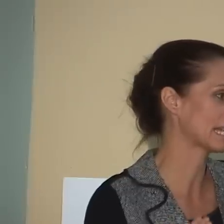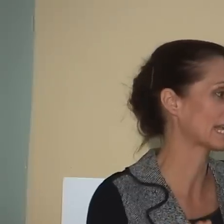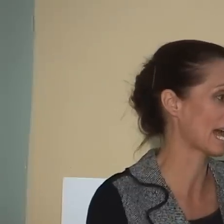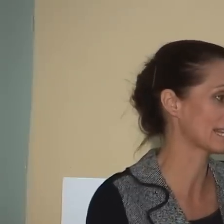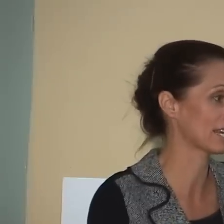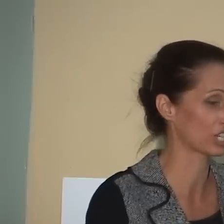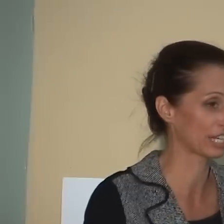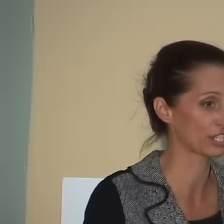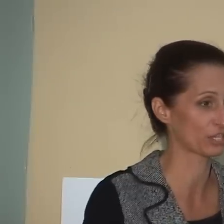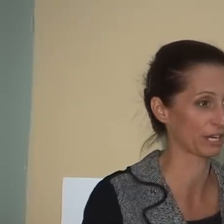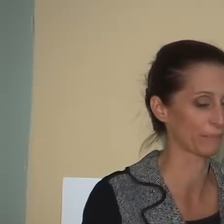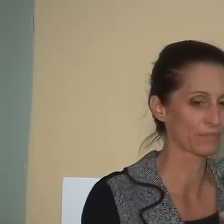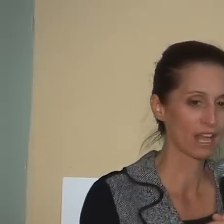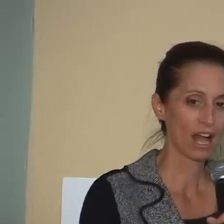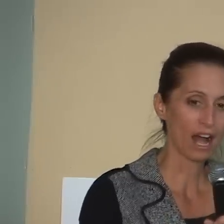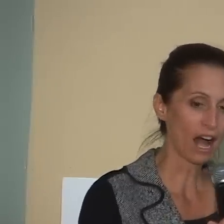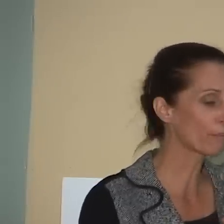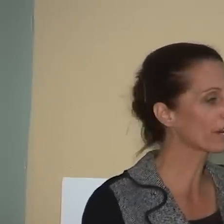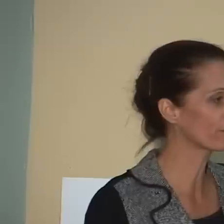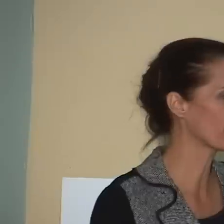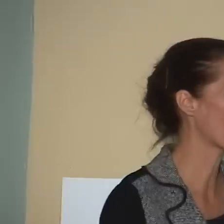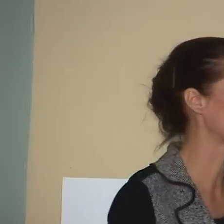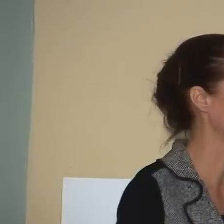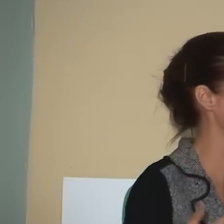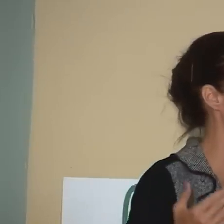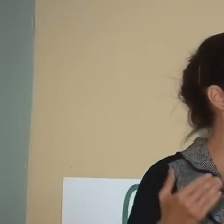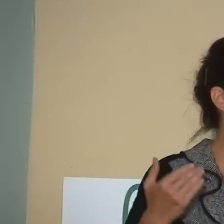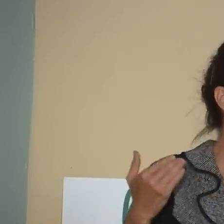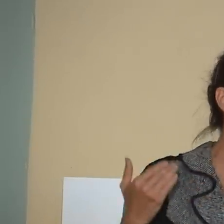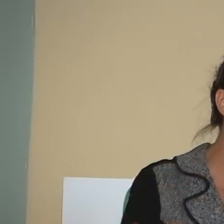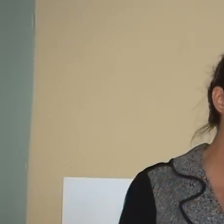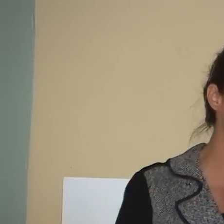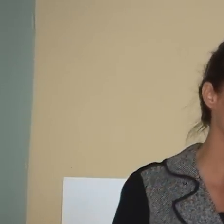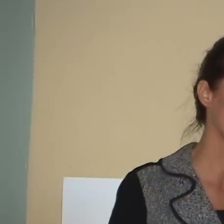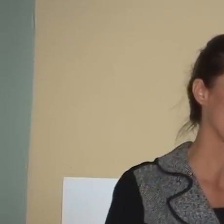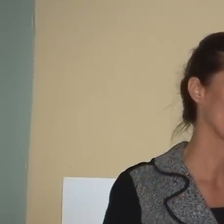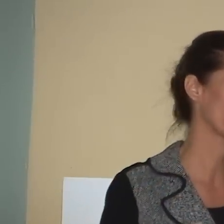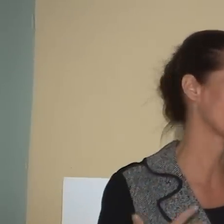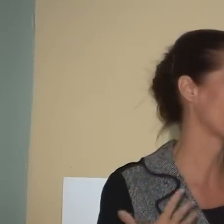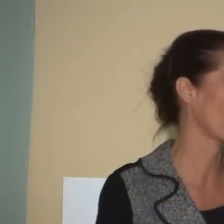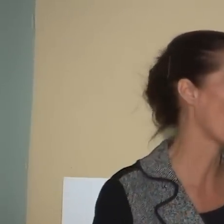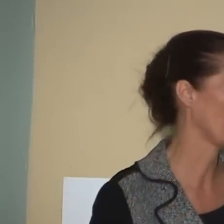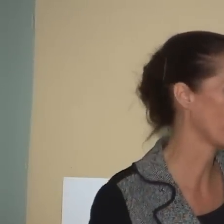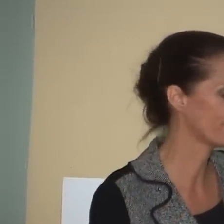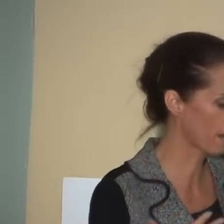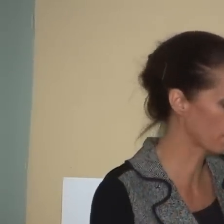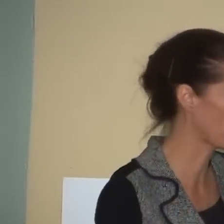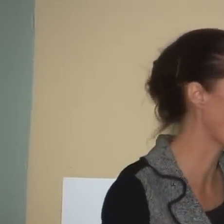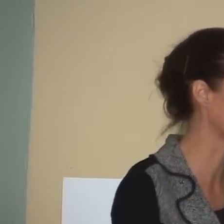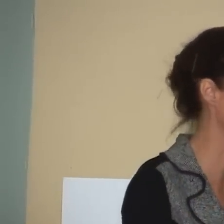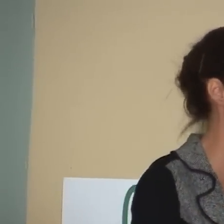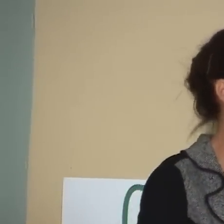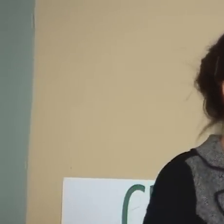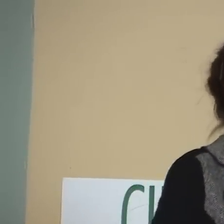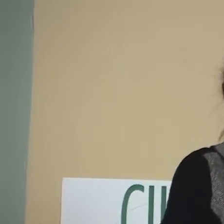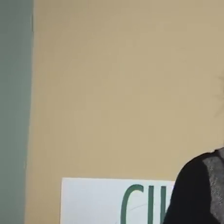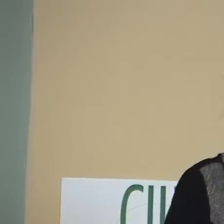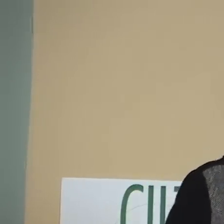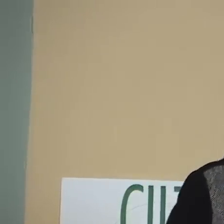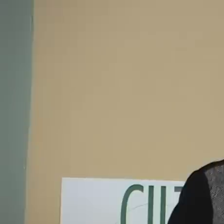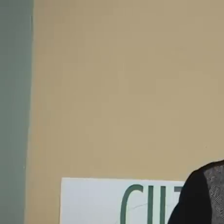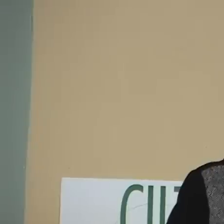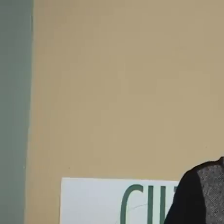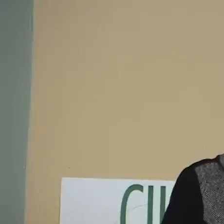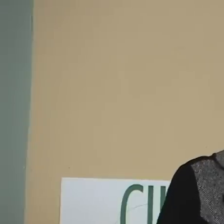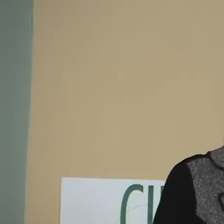into the gas station industry. I'm running for mayor because I'm fed up with City Hall. I'm fed up with politicians who say